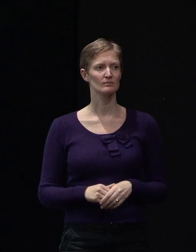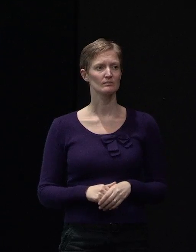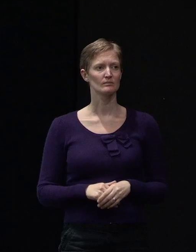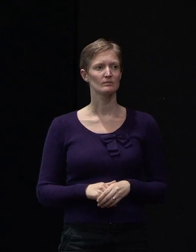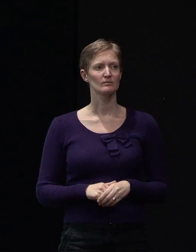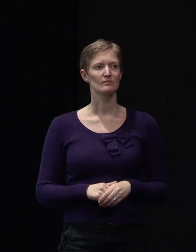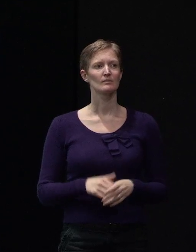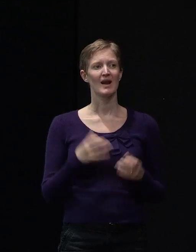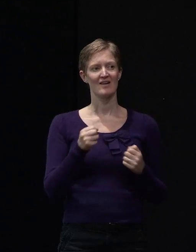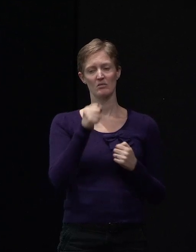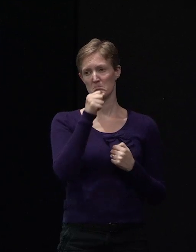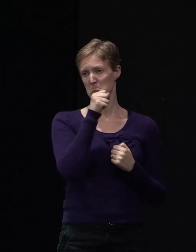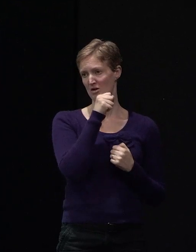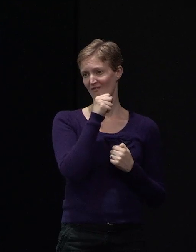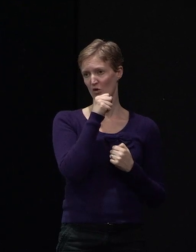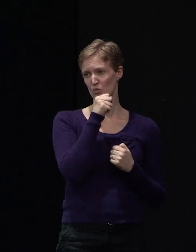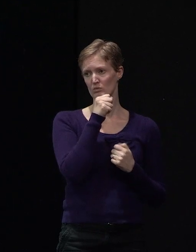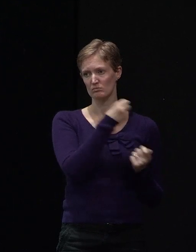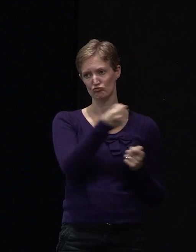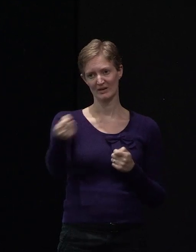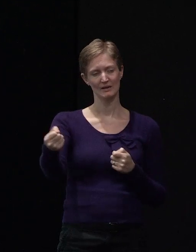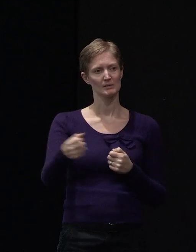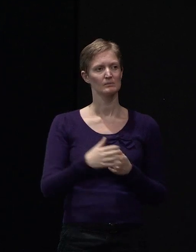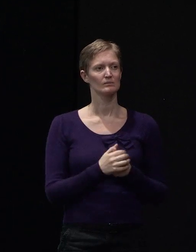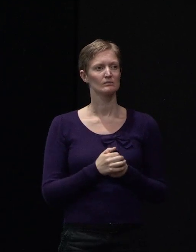I've got some microphones so just bring the microphone down. Thank you.